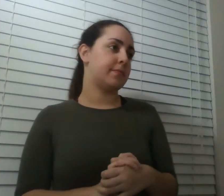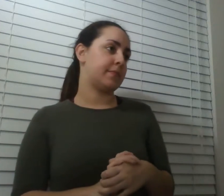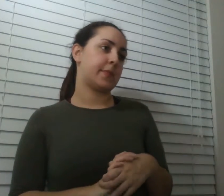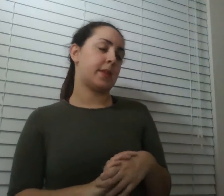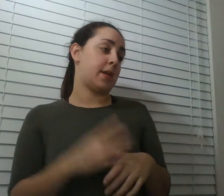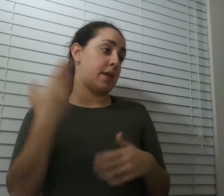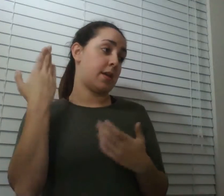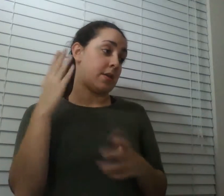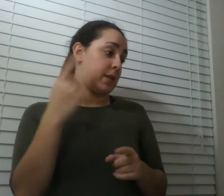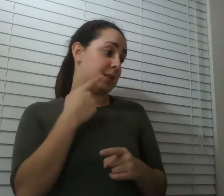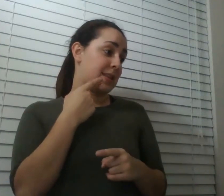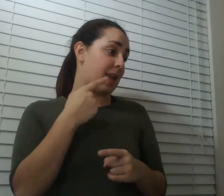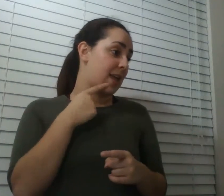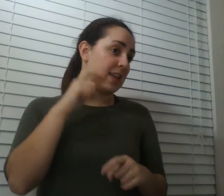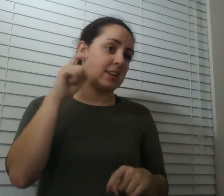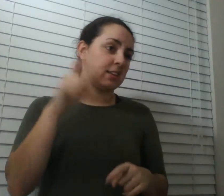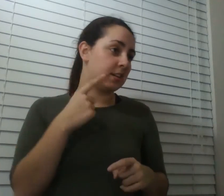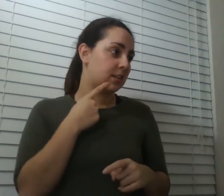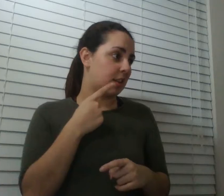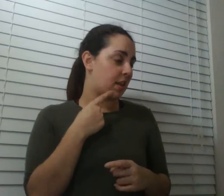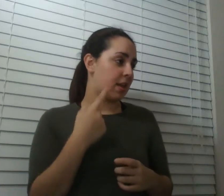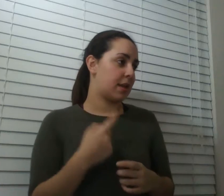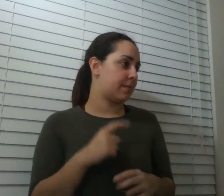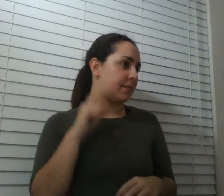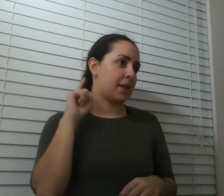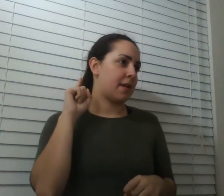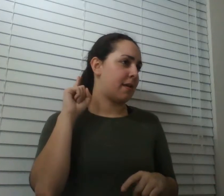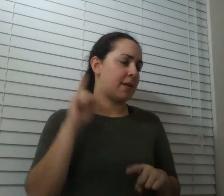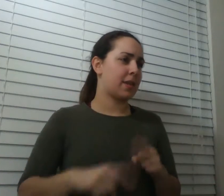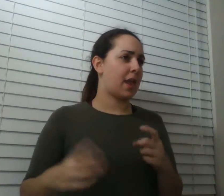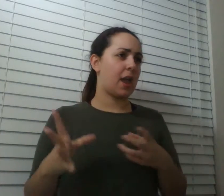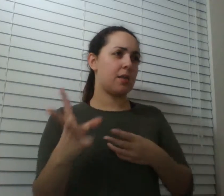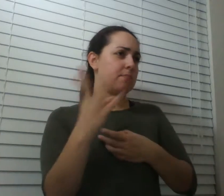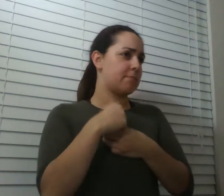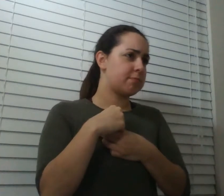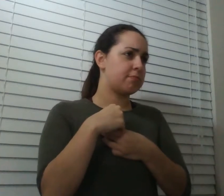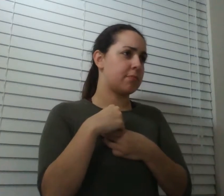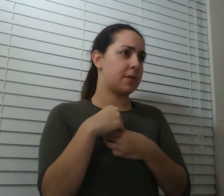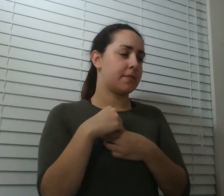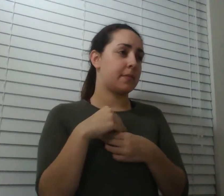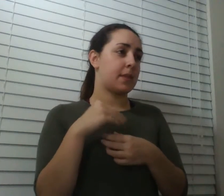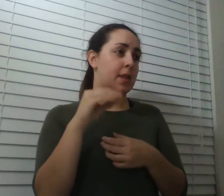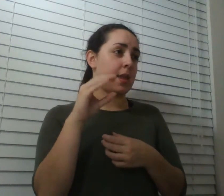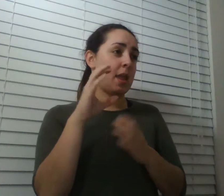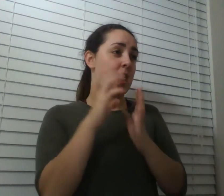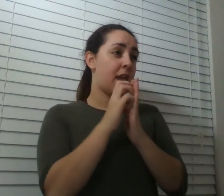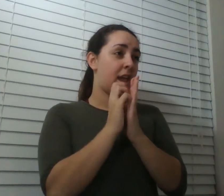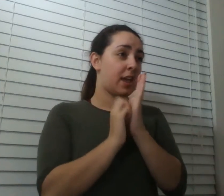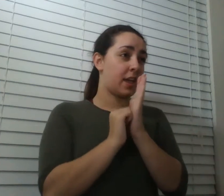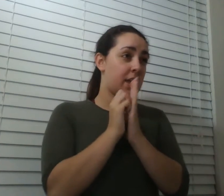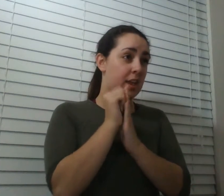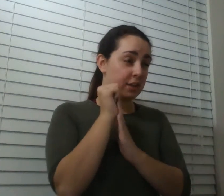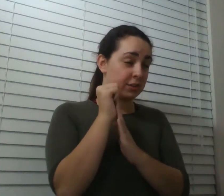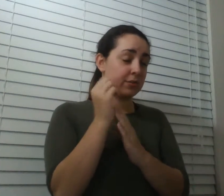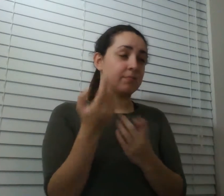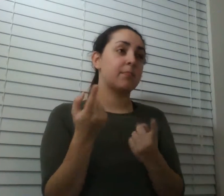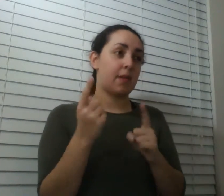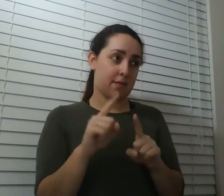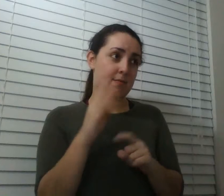when it happens you know what happens if you keep it in you keep it in yeah cancer right yeah like jackie robinson yeah